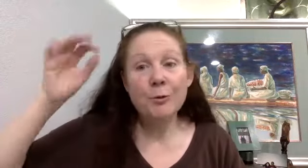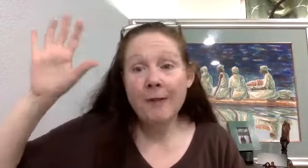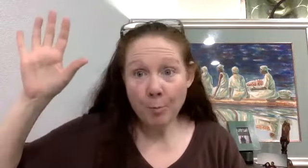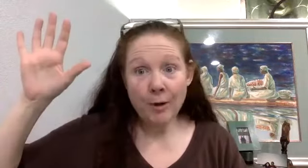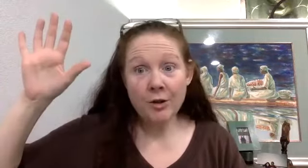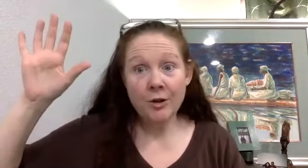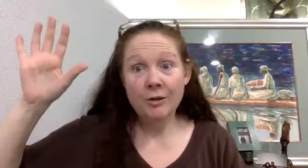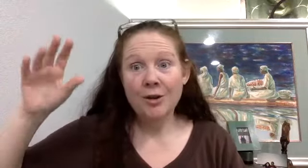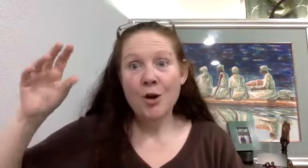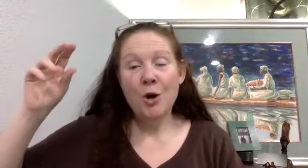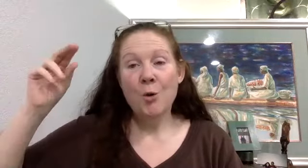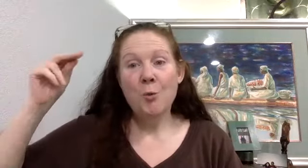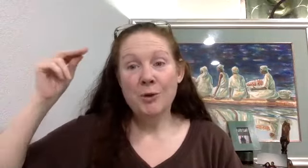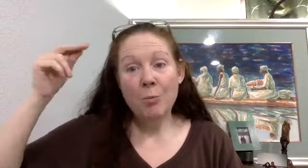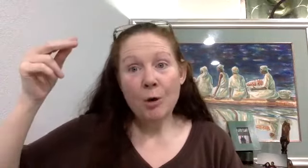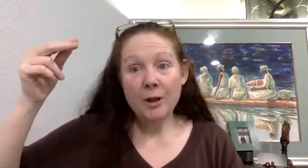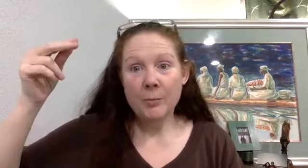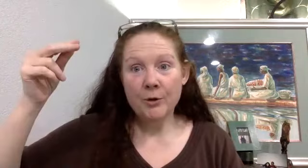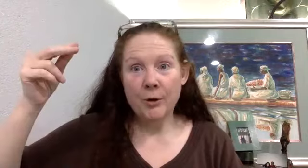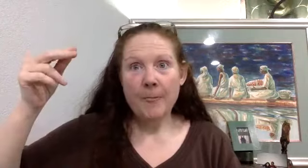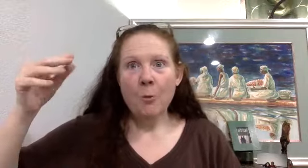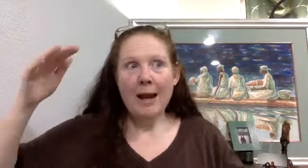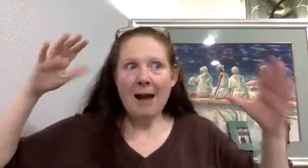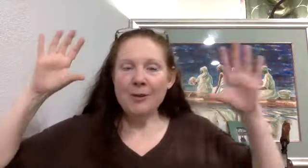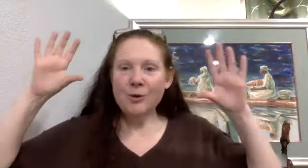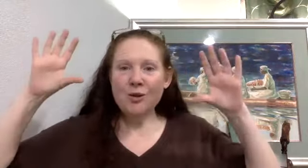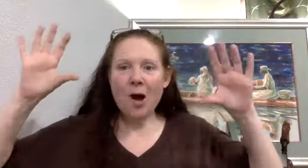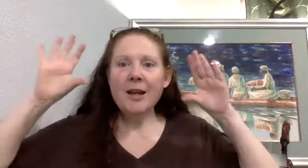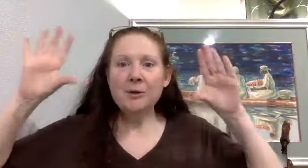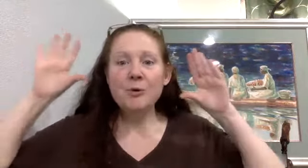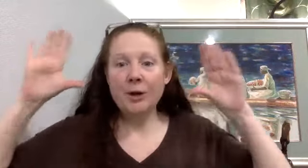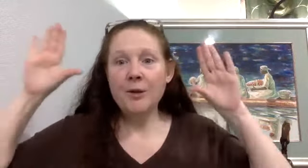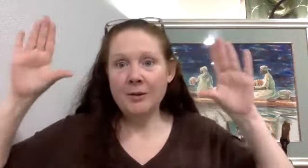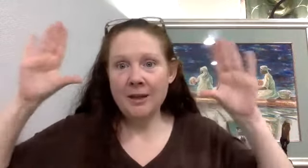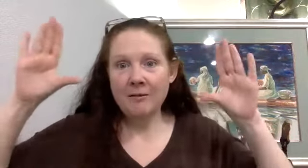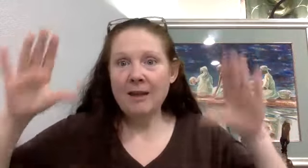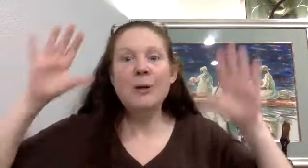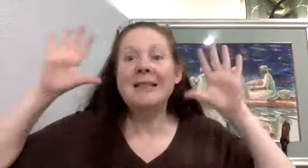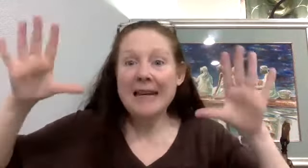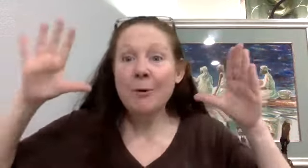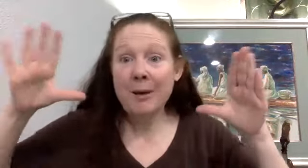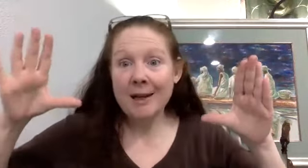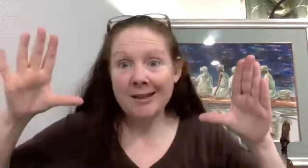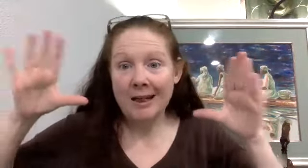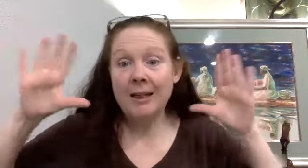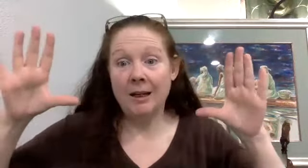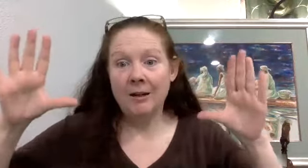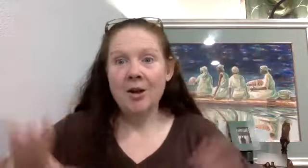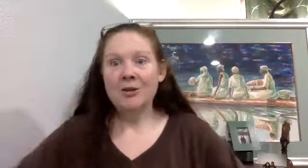evaporation was a mold exposure. What happens when your body goes through one of those intense events, we see it with PSTD. So